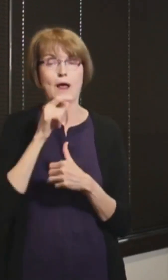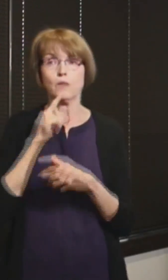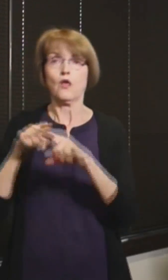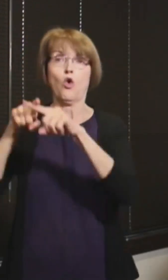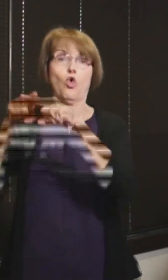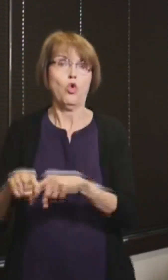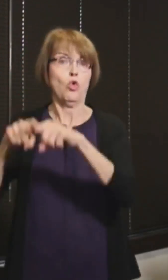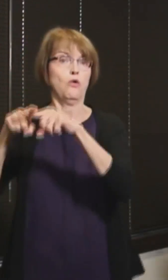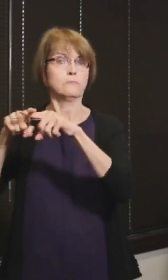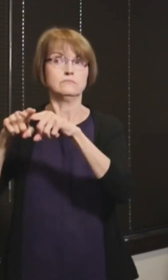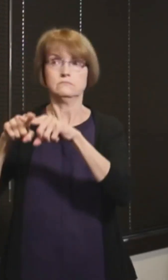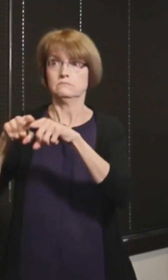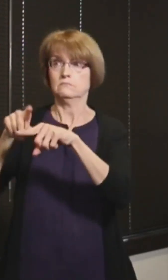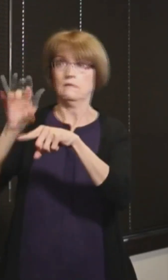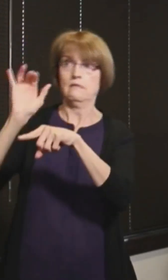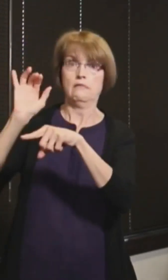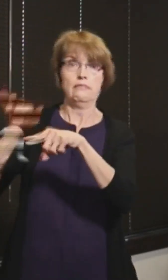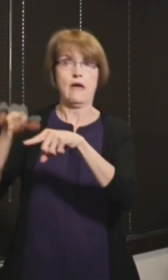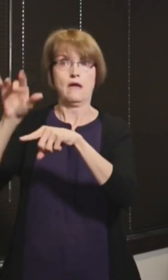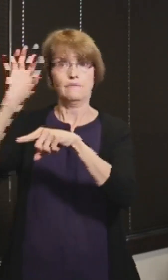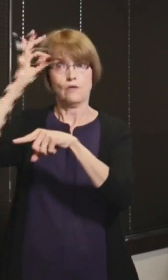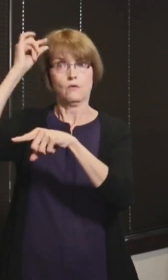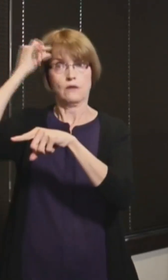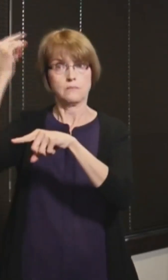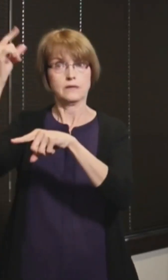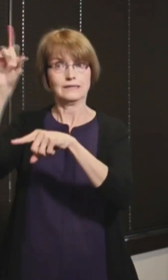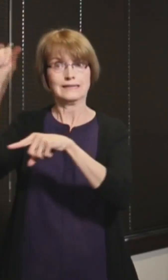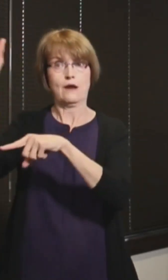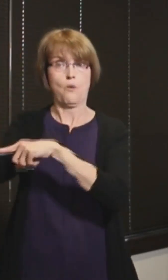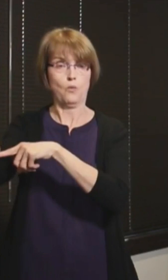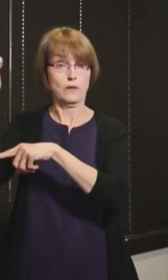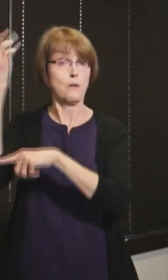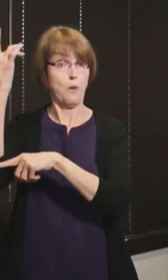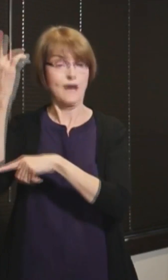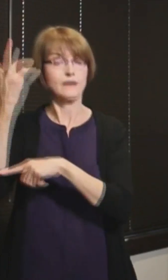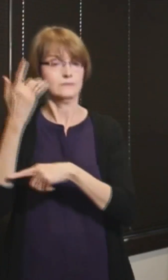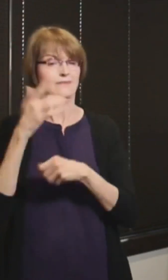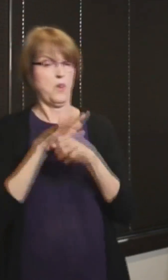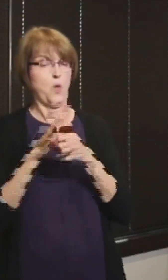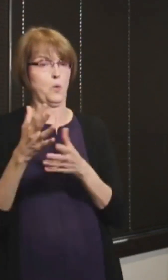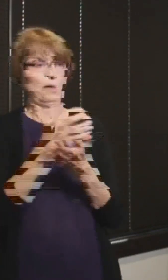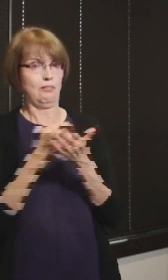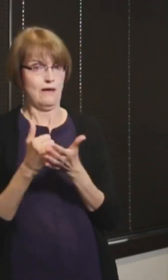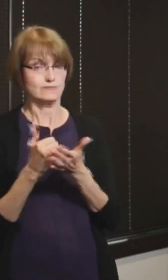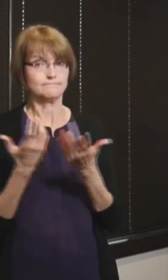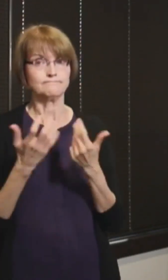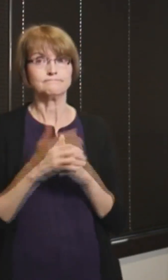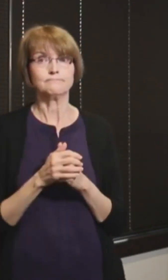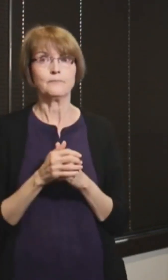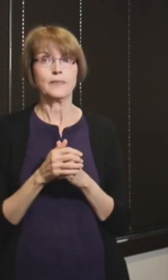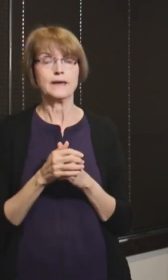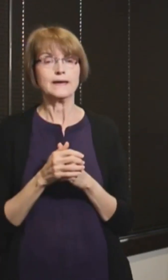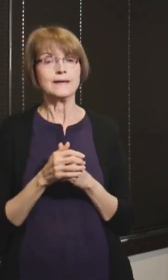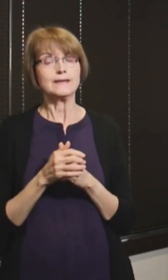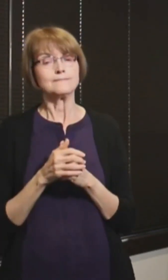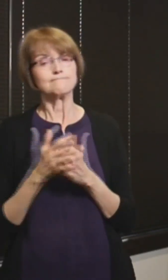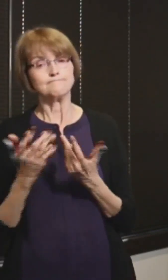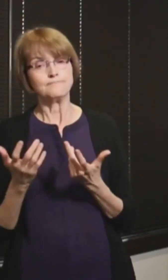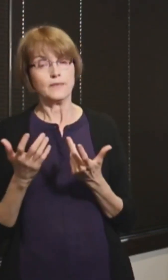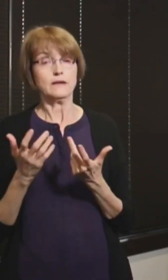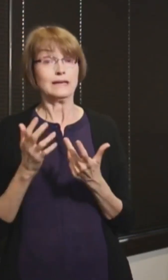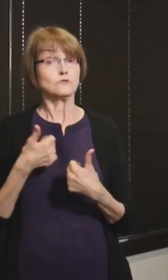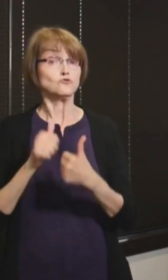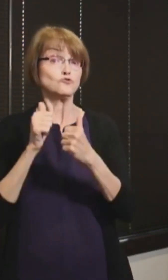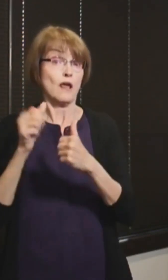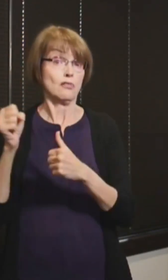on that data coming back from the federal government because we already collect it. So it is a